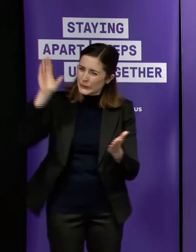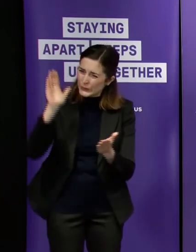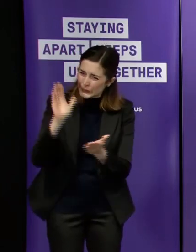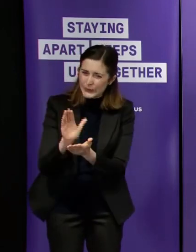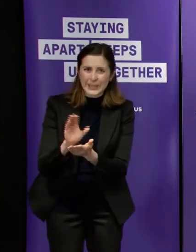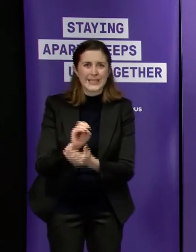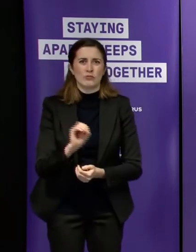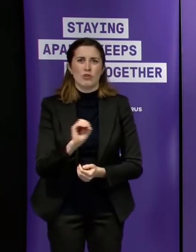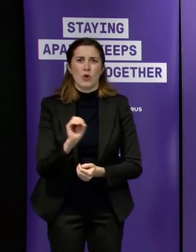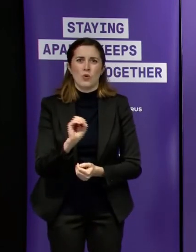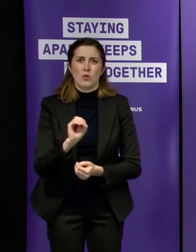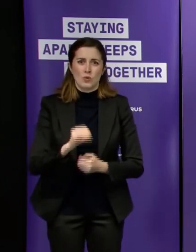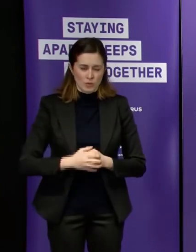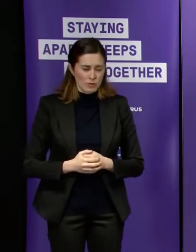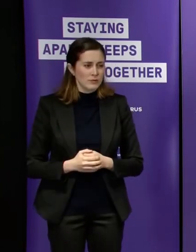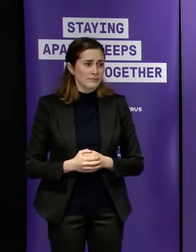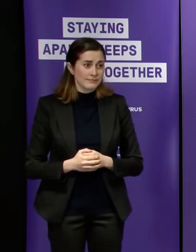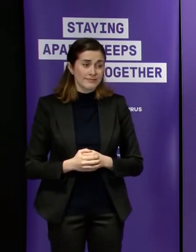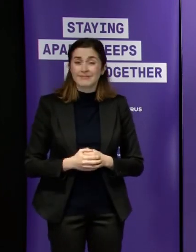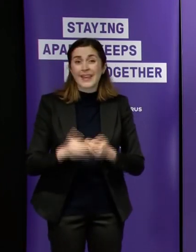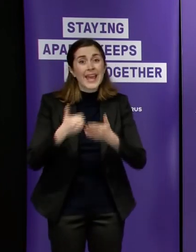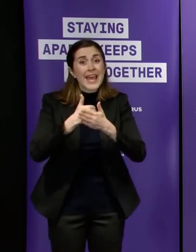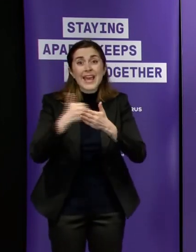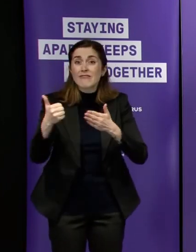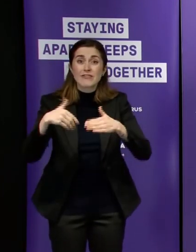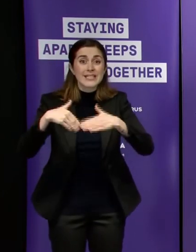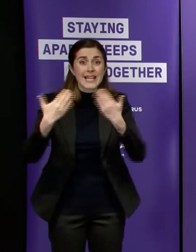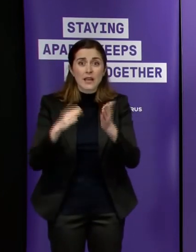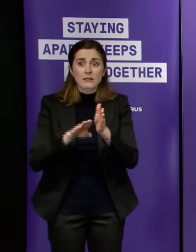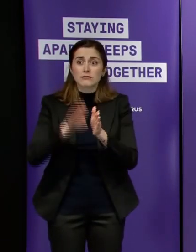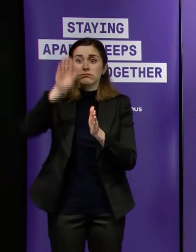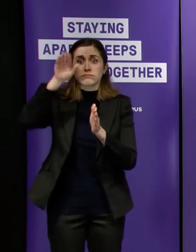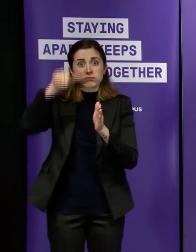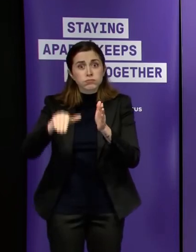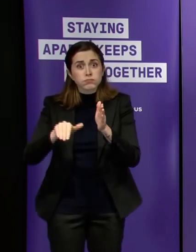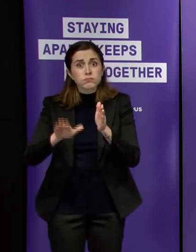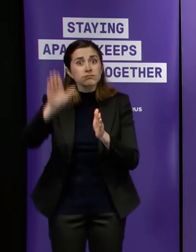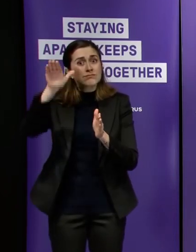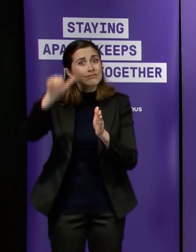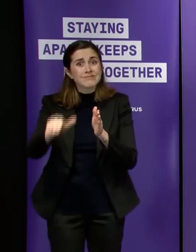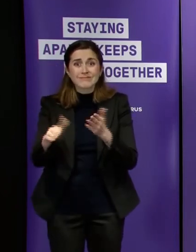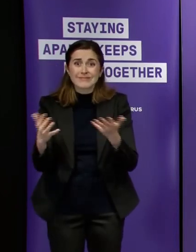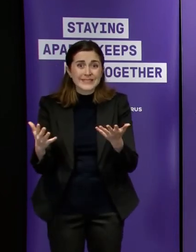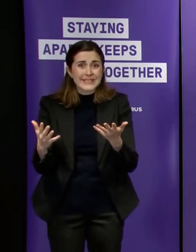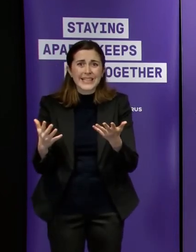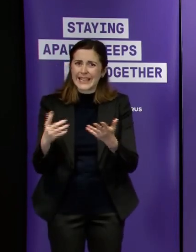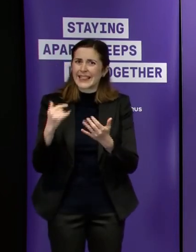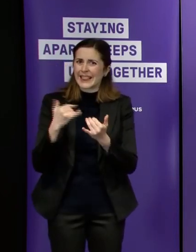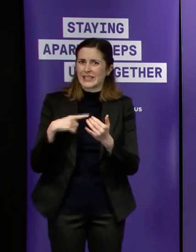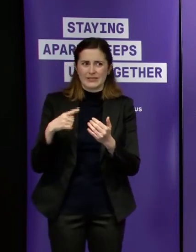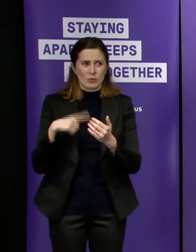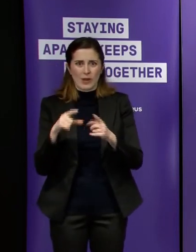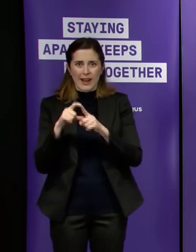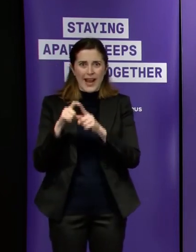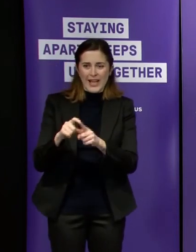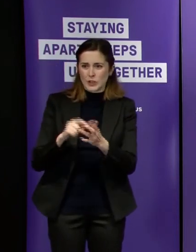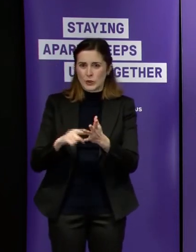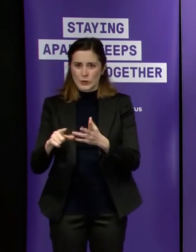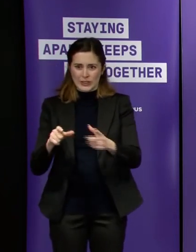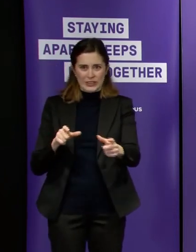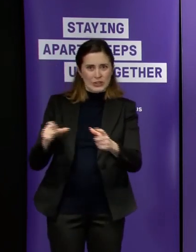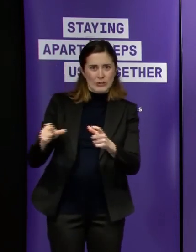point of course too is that it can change day to day that's why the weekly trends are much more valuable to us but look these numbers are heading uh